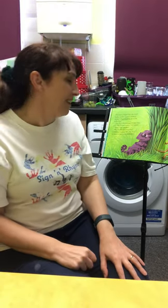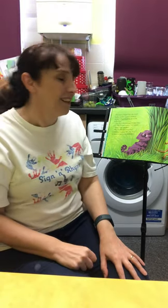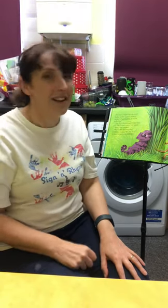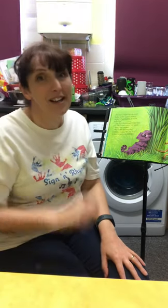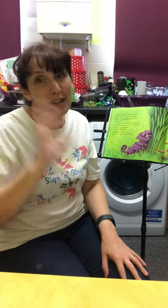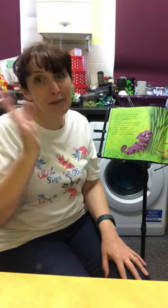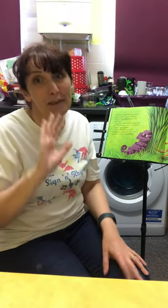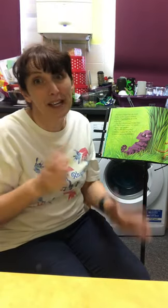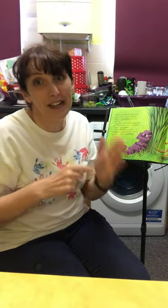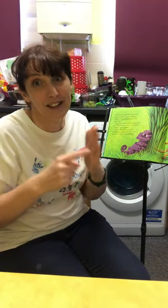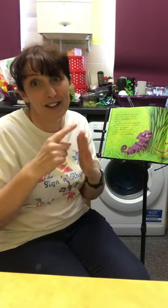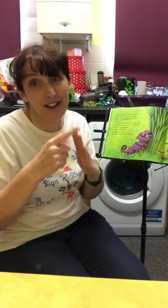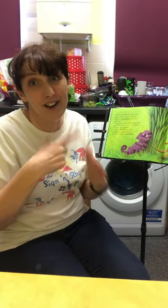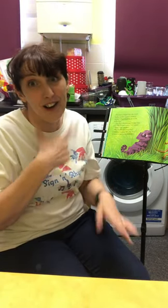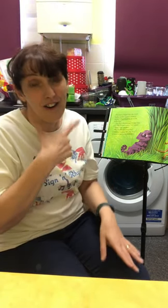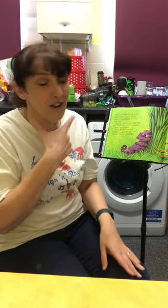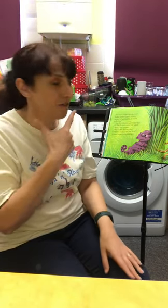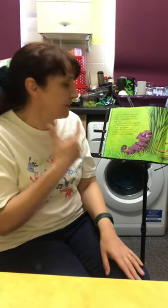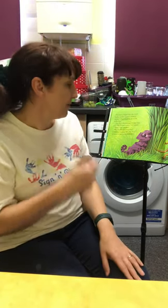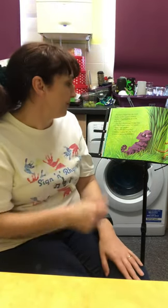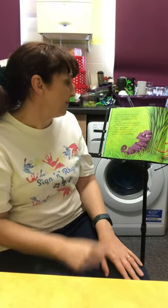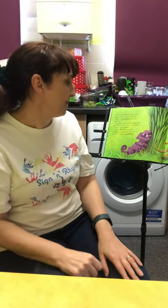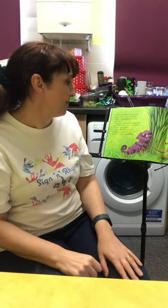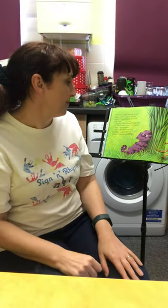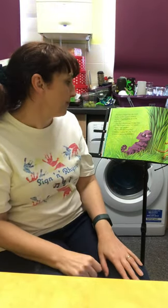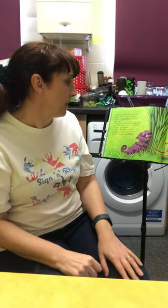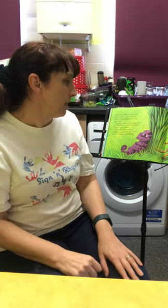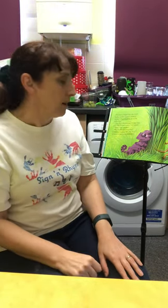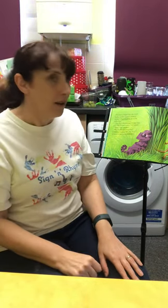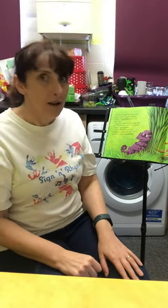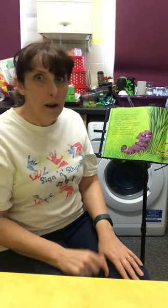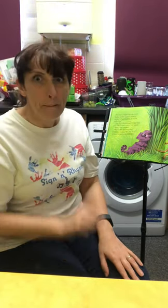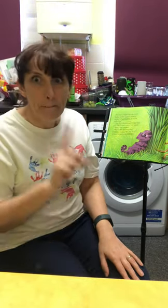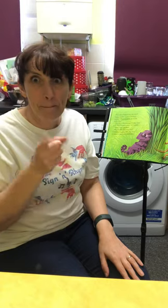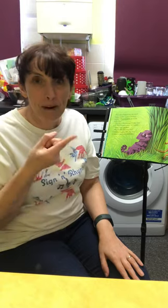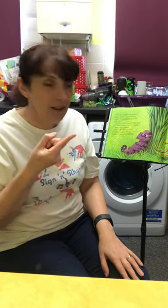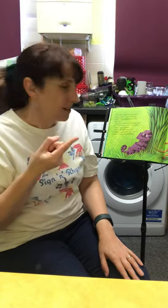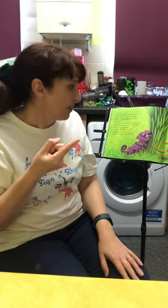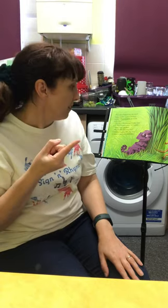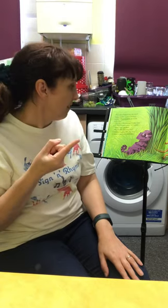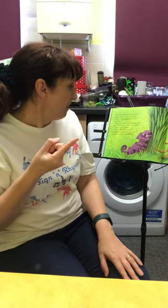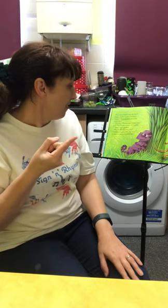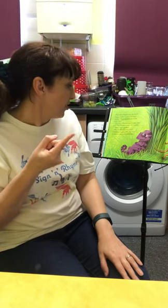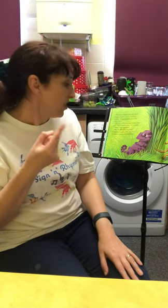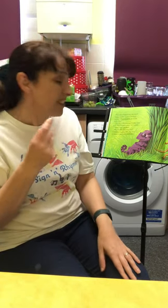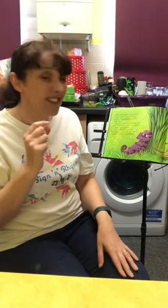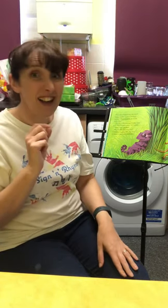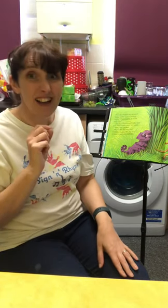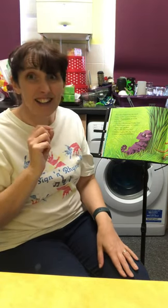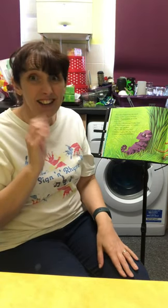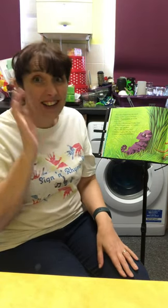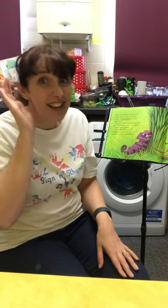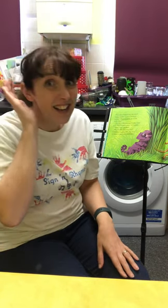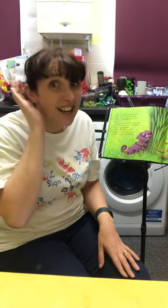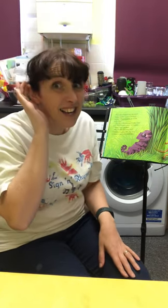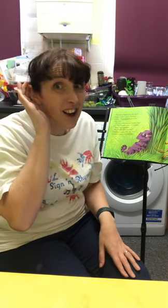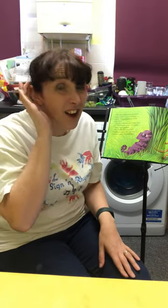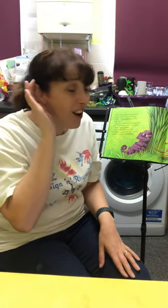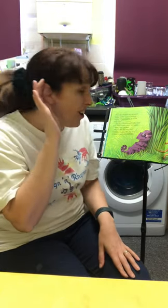Chameleon laughed. But just then he heard